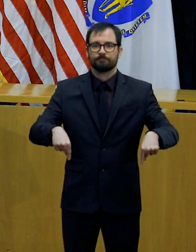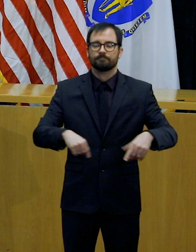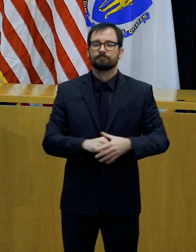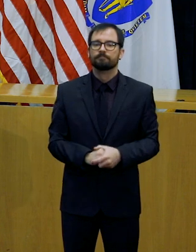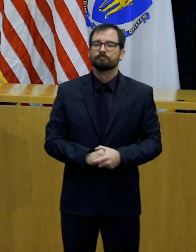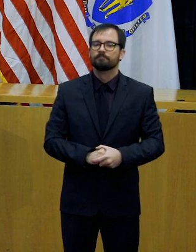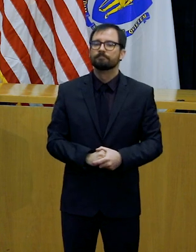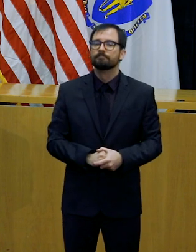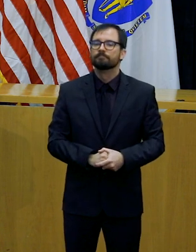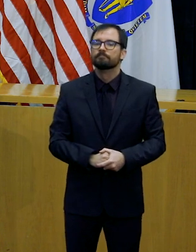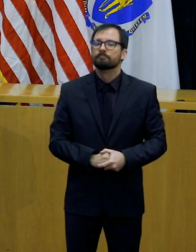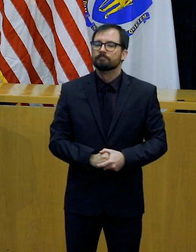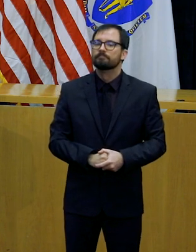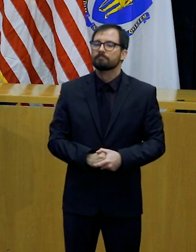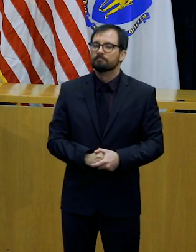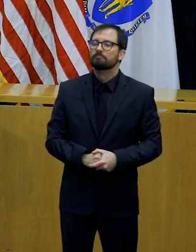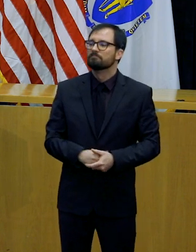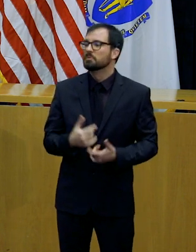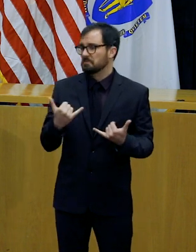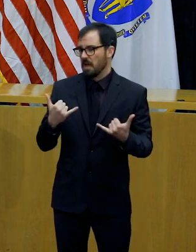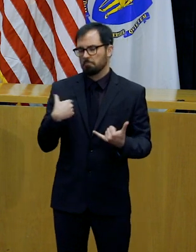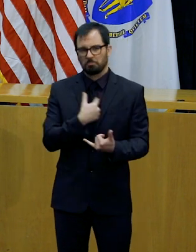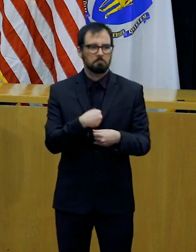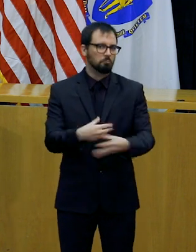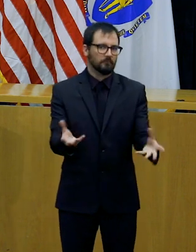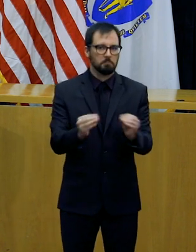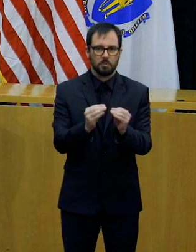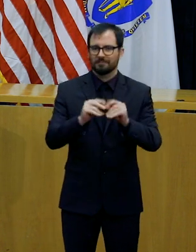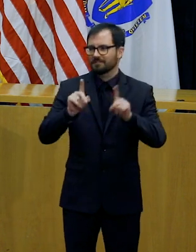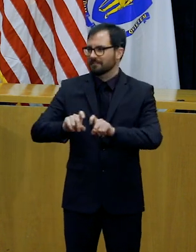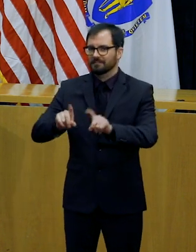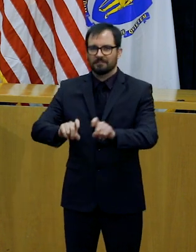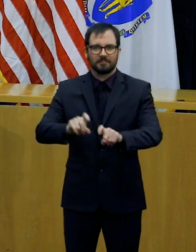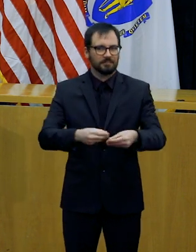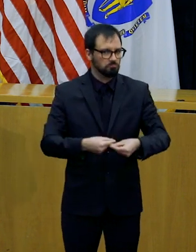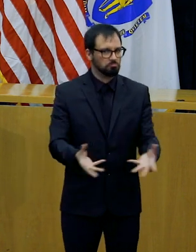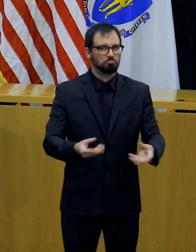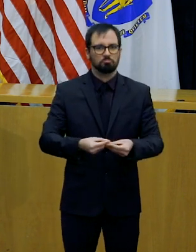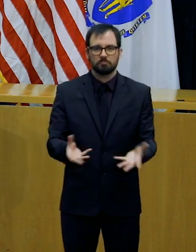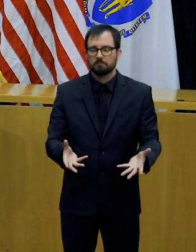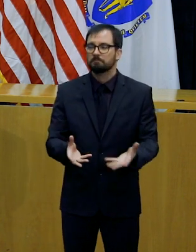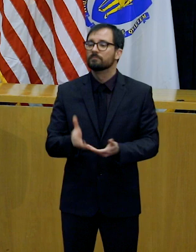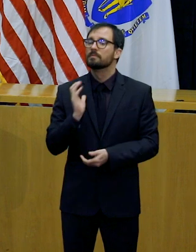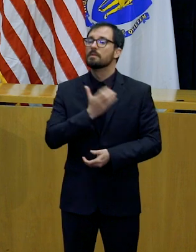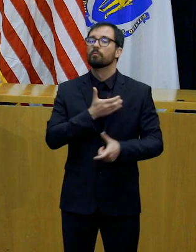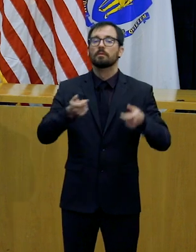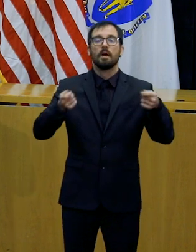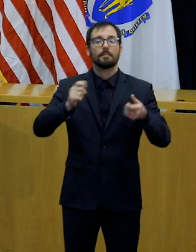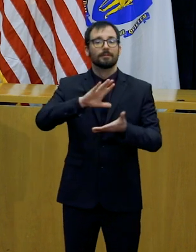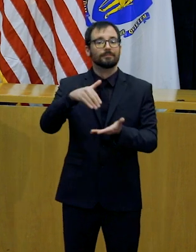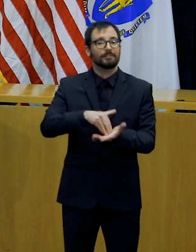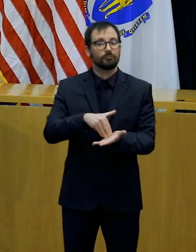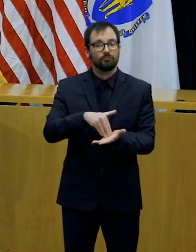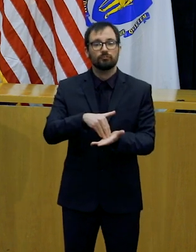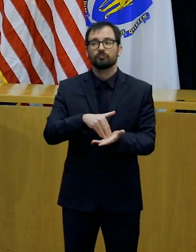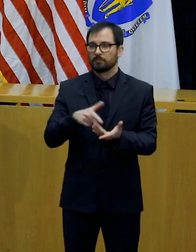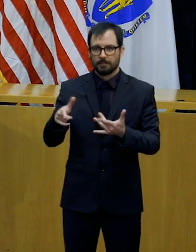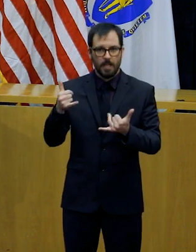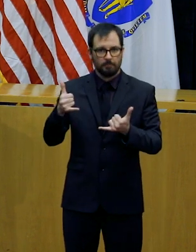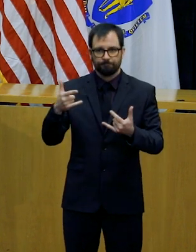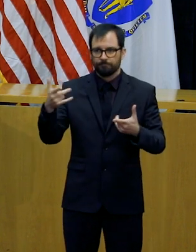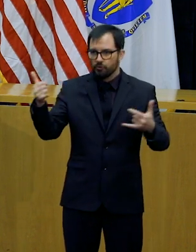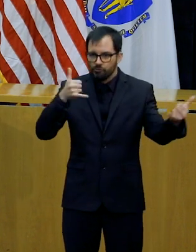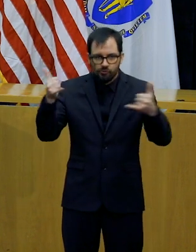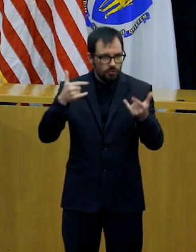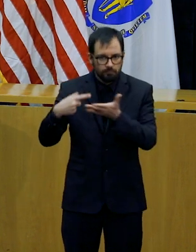The command center has been working hard to increase the commonwealth's ability to do that with both the state public health lab and with